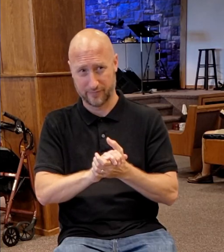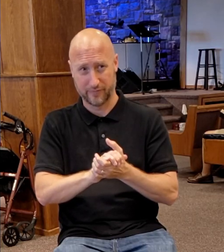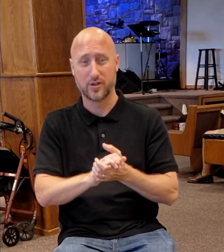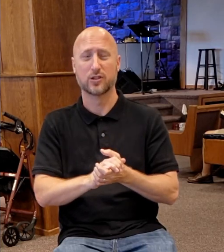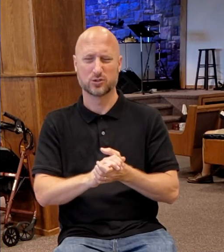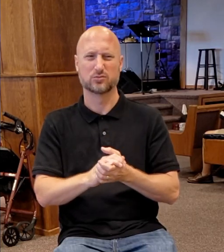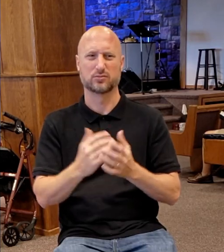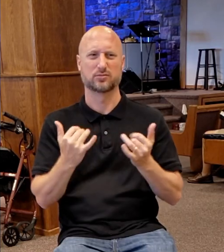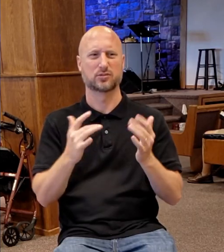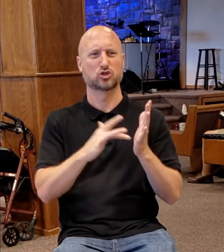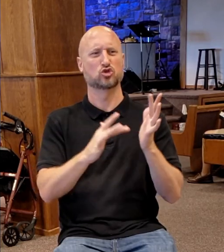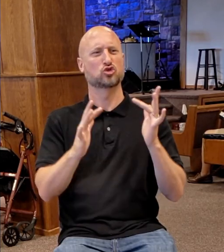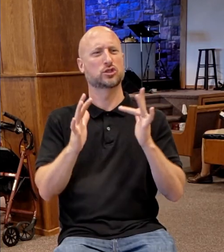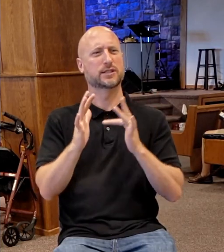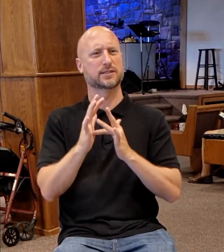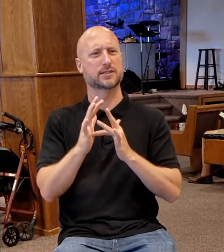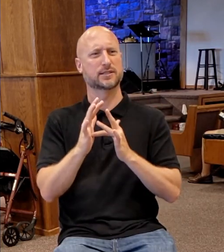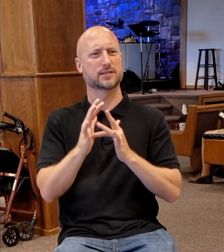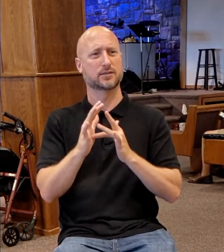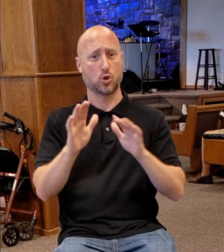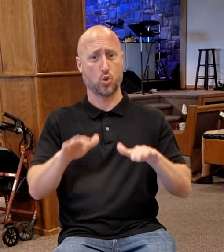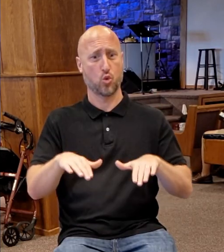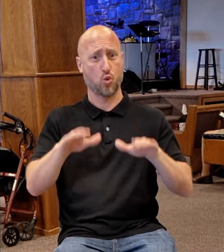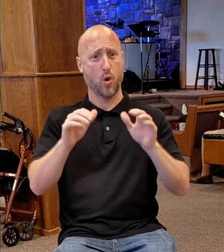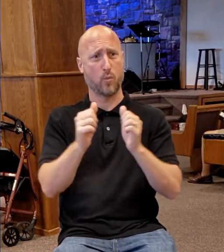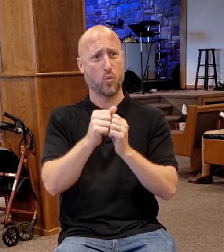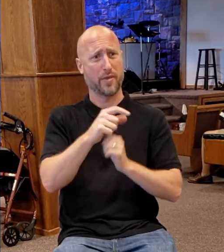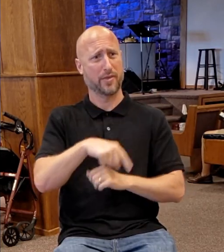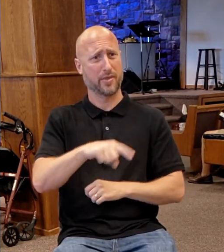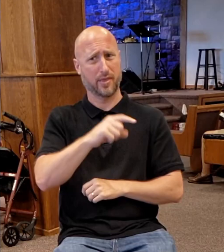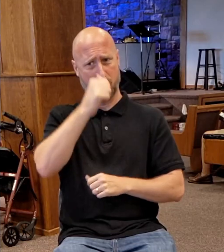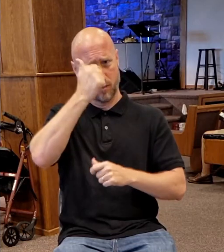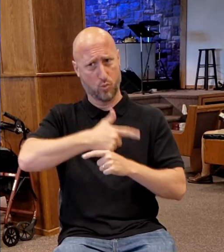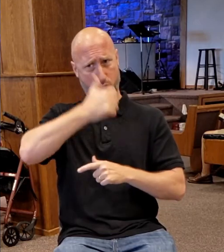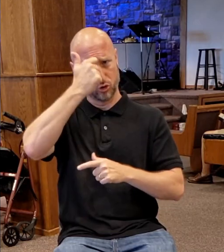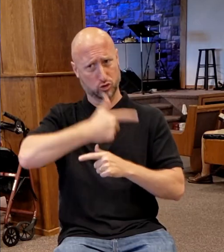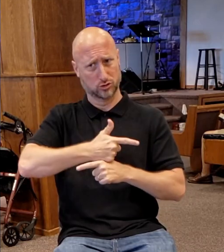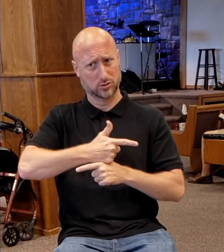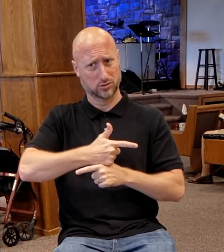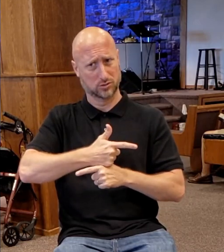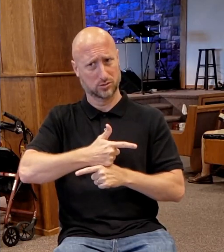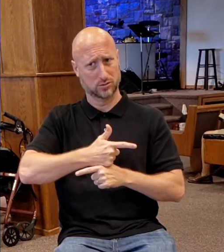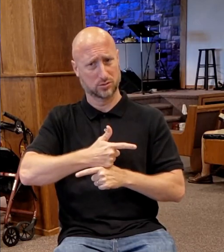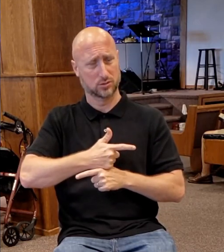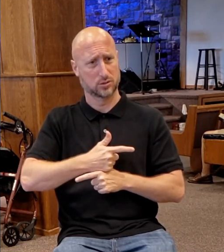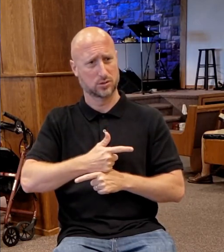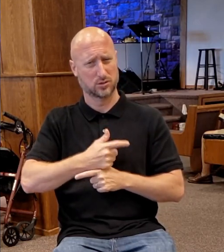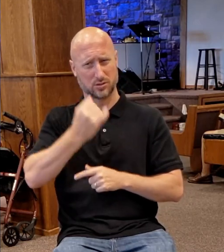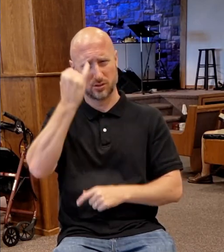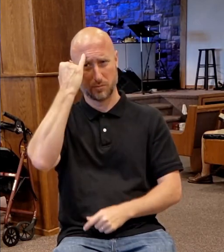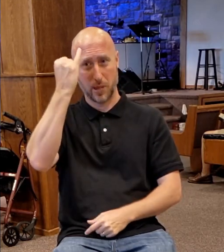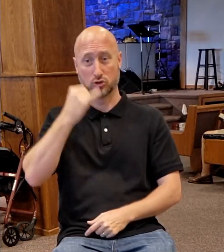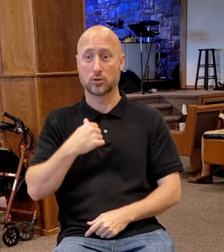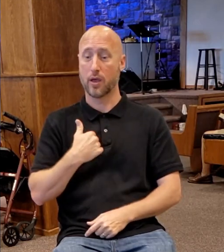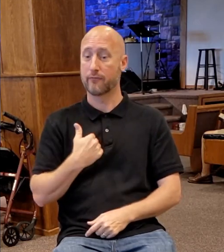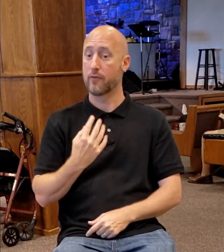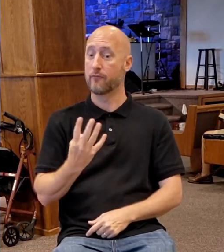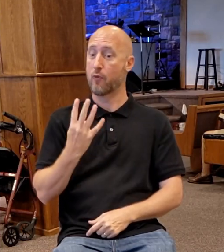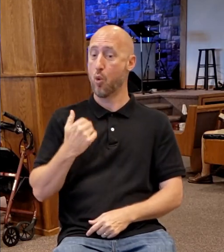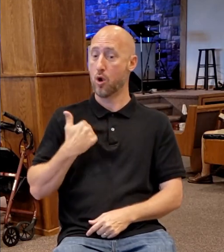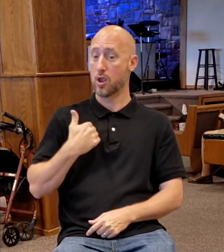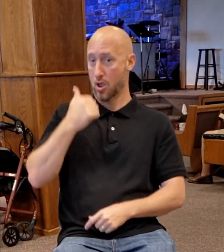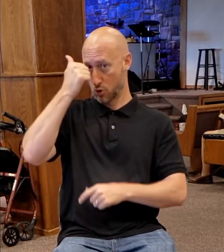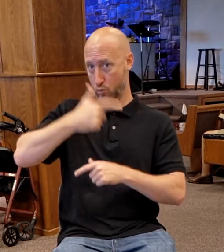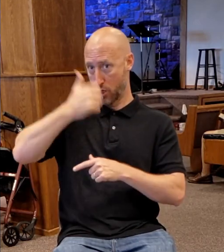Grew up in the house with them. If you can imagine that. He has four younger brothers,